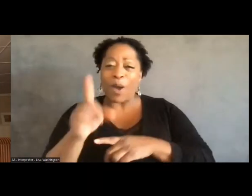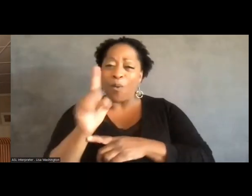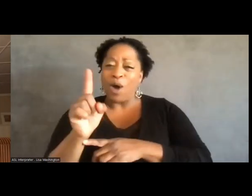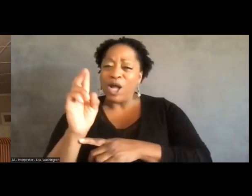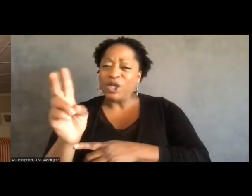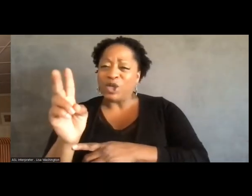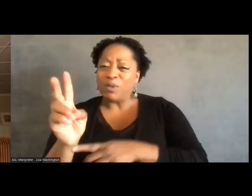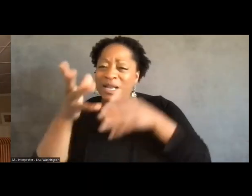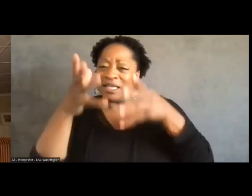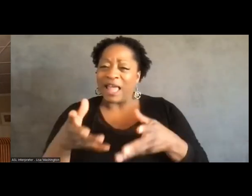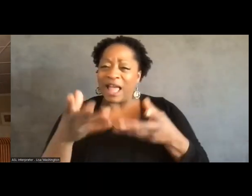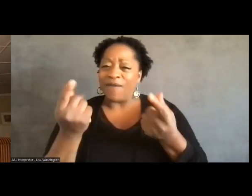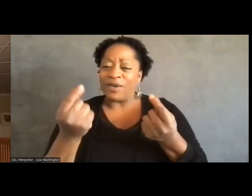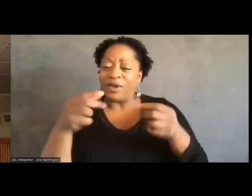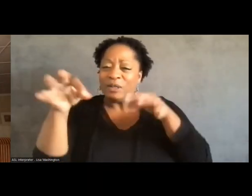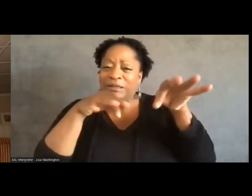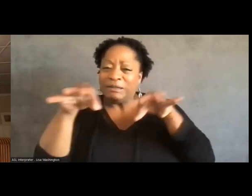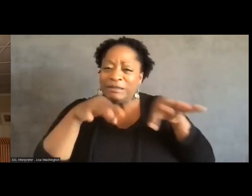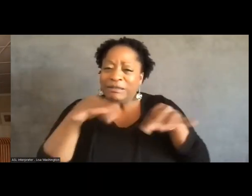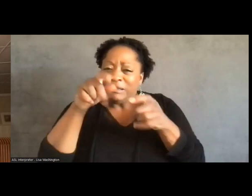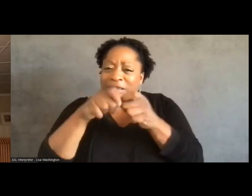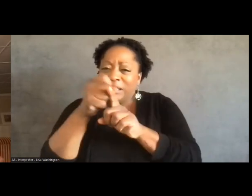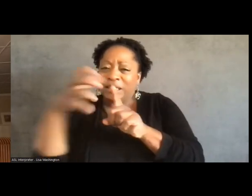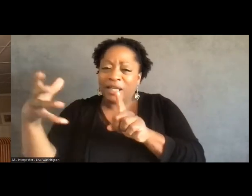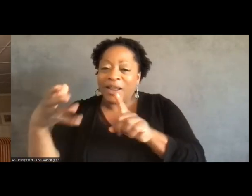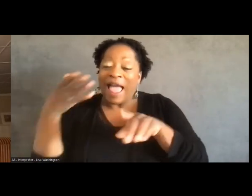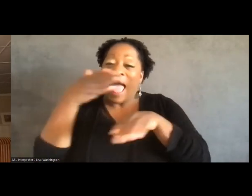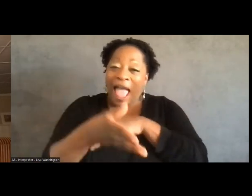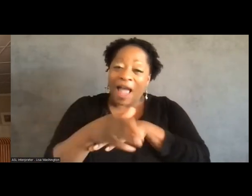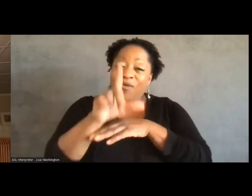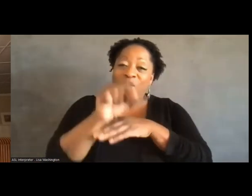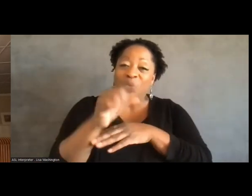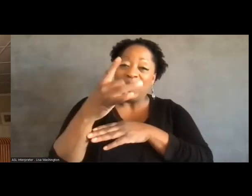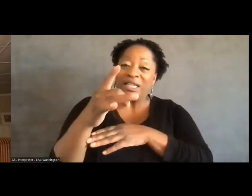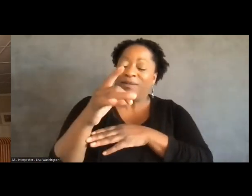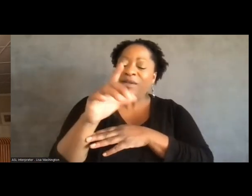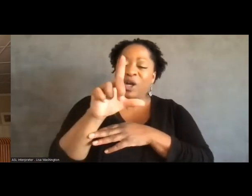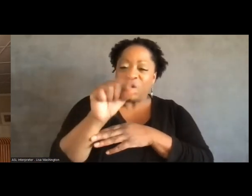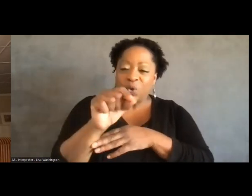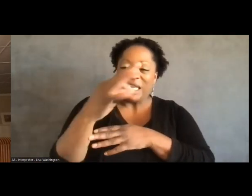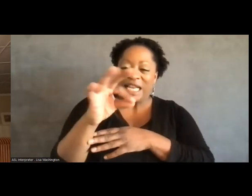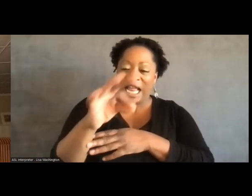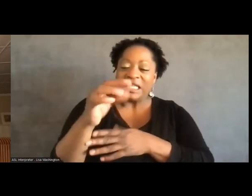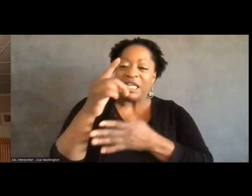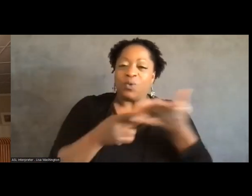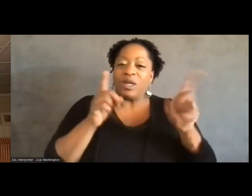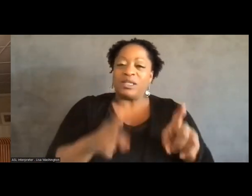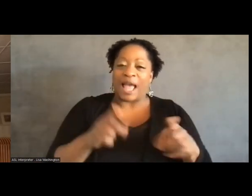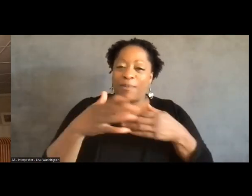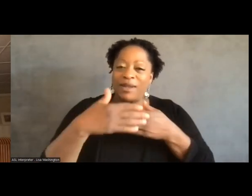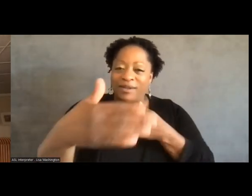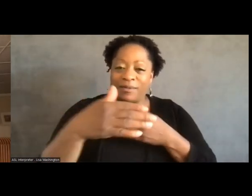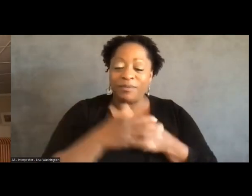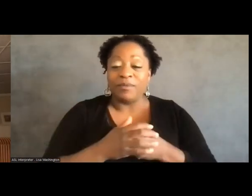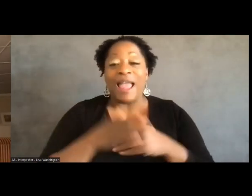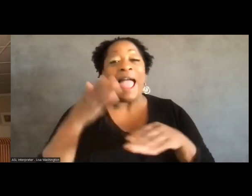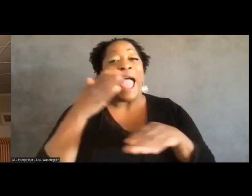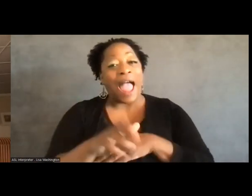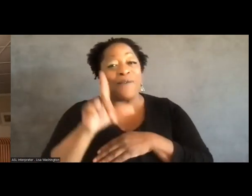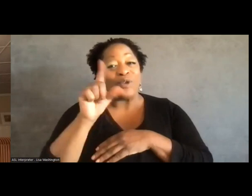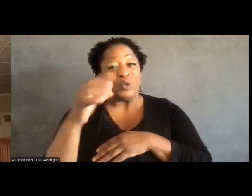detailing kind of what's happened since then. So that was 2019. Since then, a lot has happened.